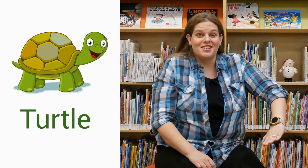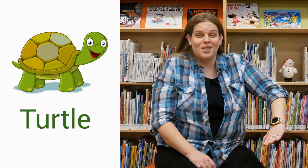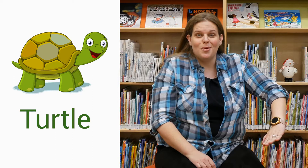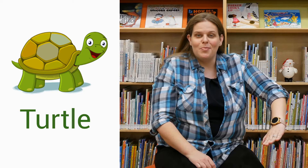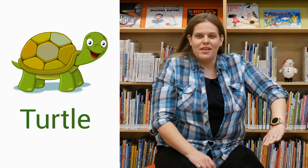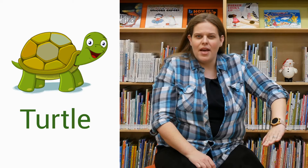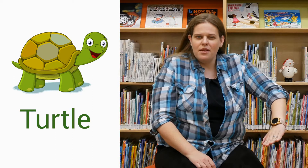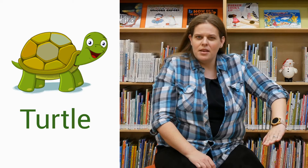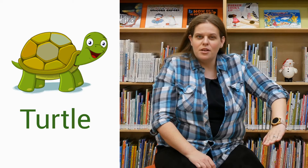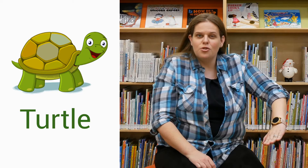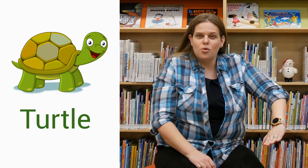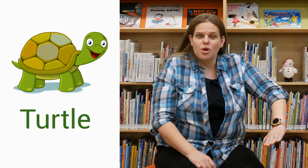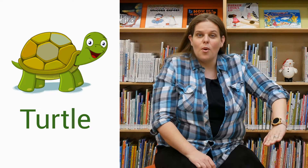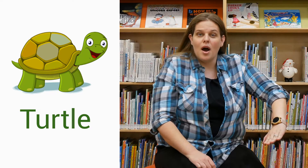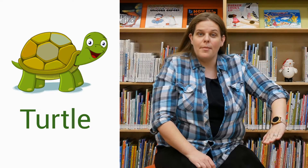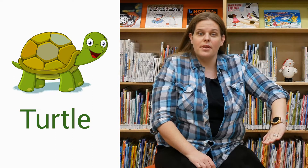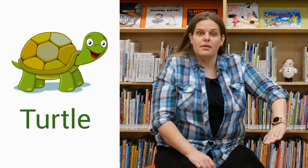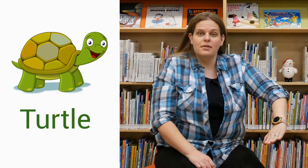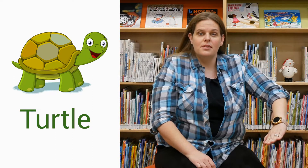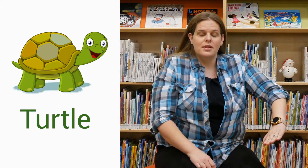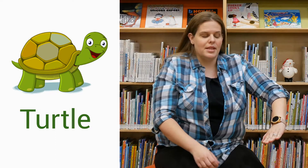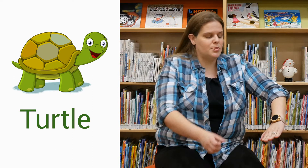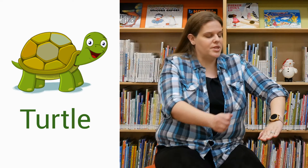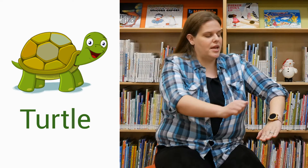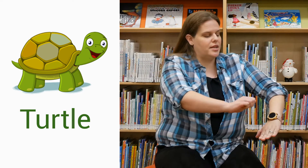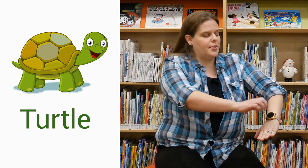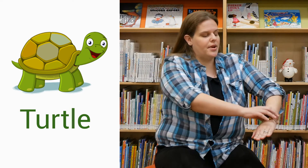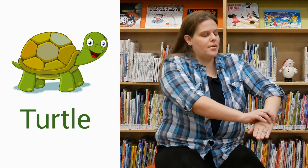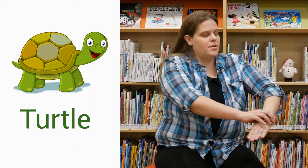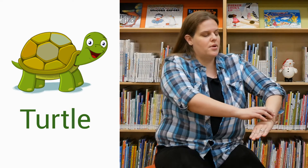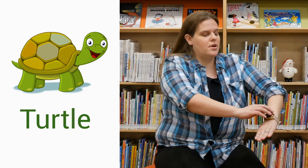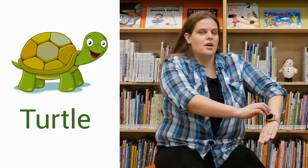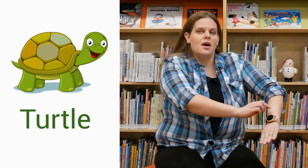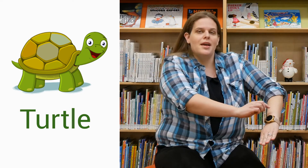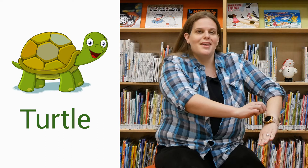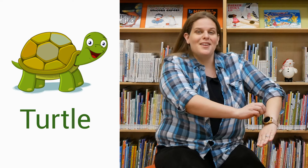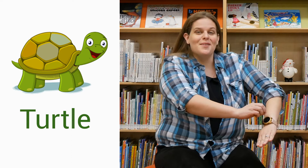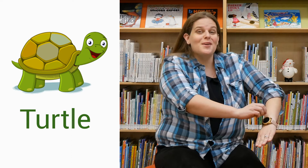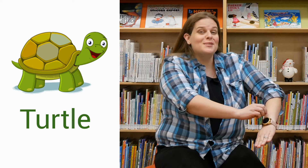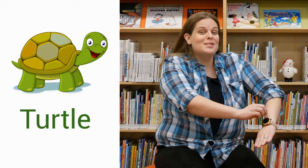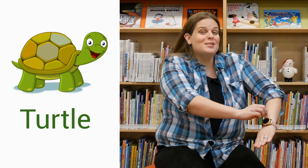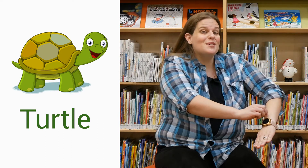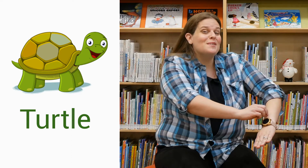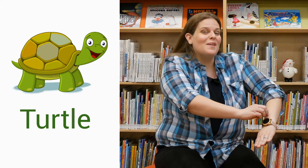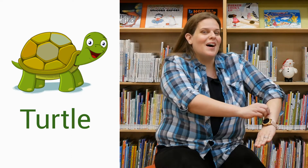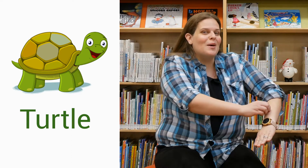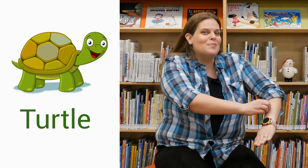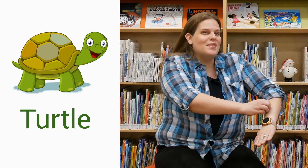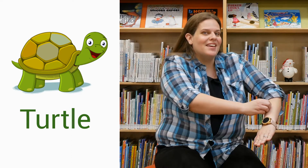it's going to go up the hill. How do you think a turtle would go up a hill? Let's pretend. Here we go. Here goes the turtle up the